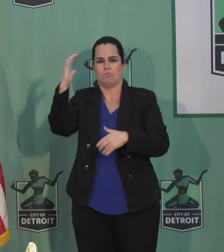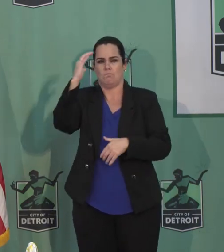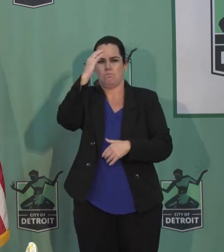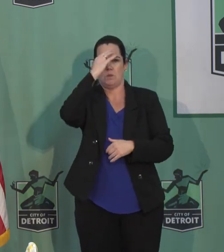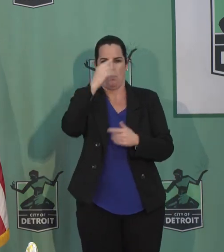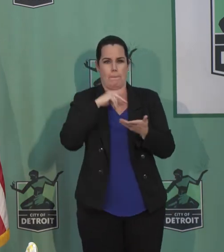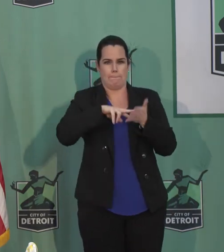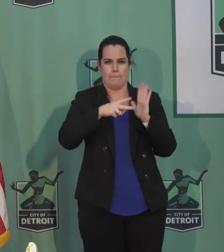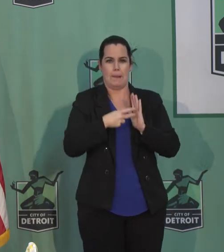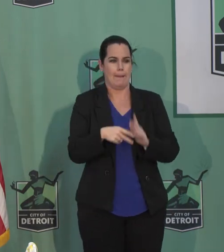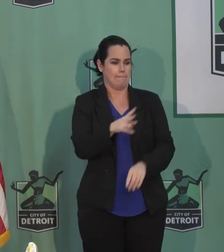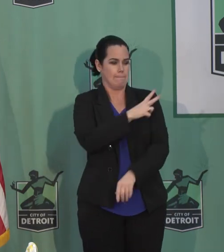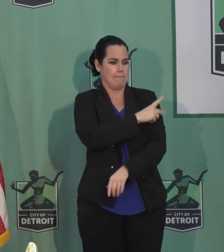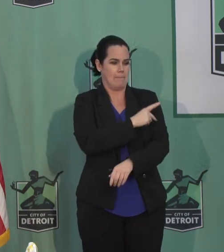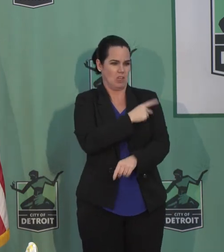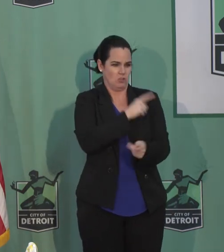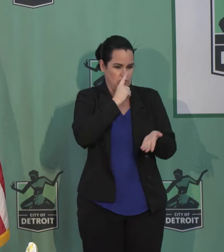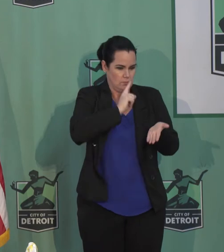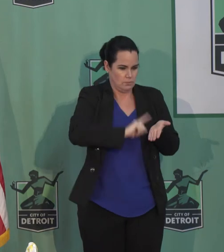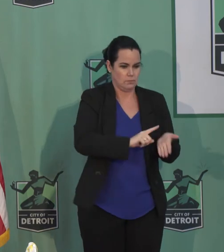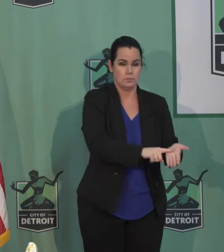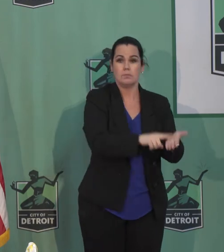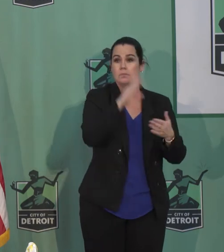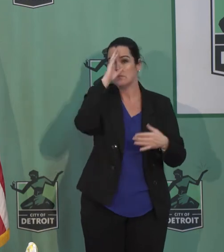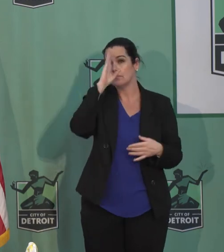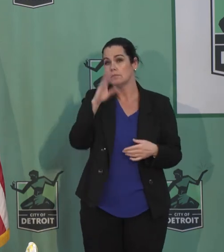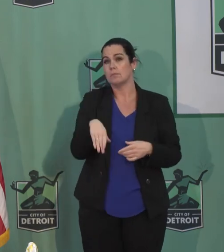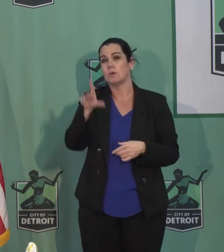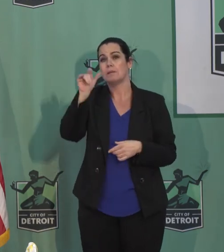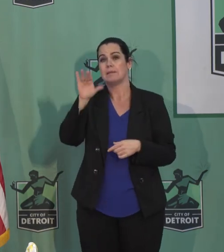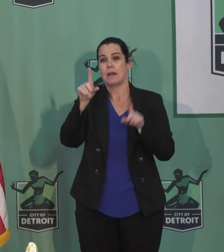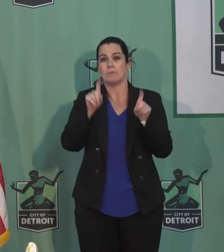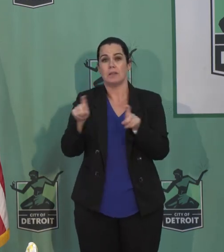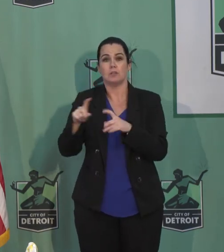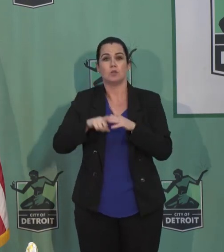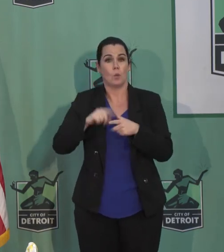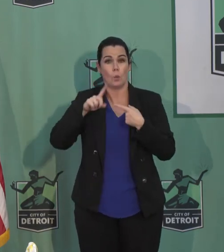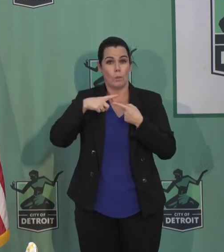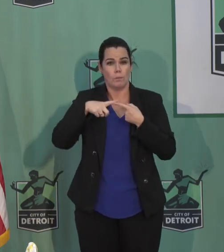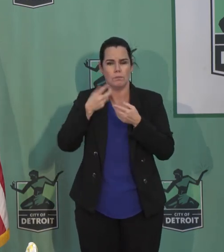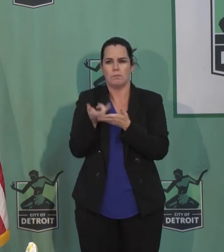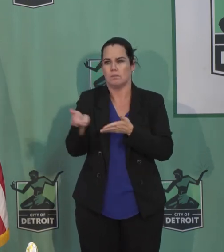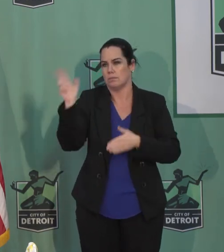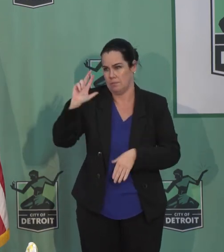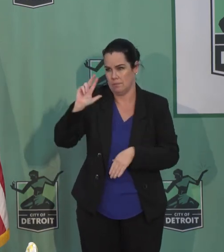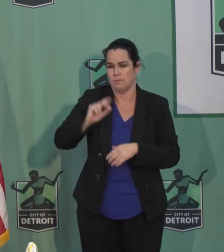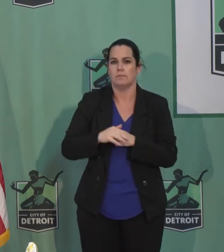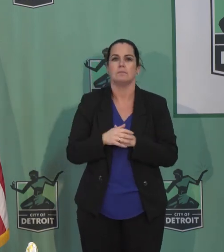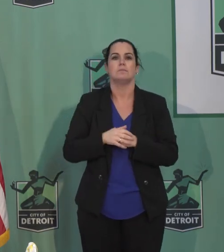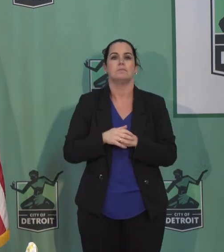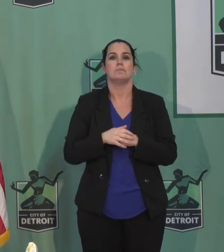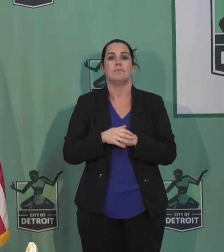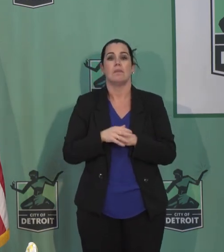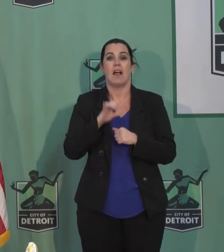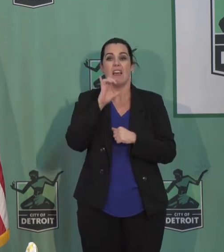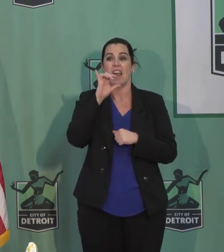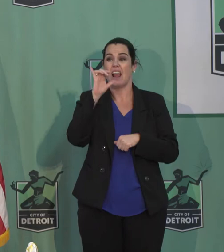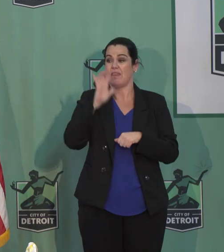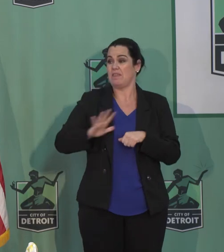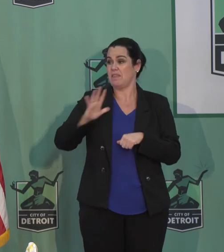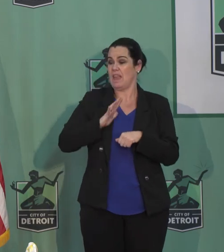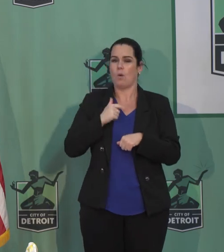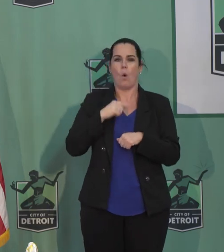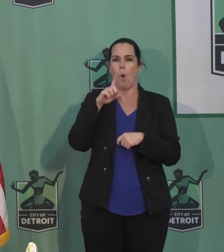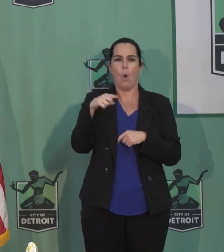lab testing started about three weeks ago the only tests being done in the state were 125 a day